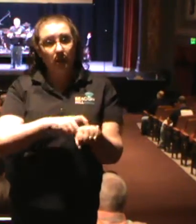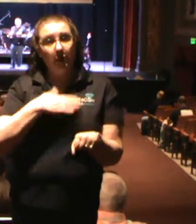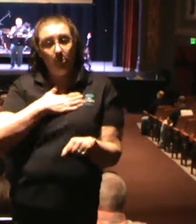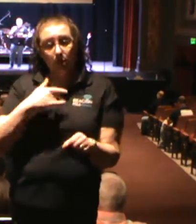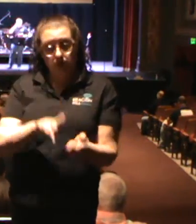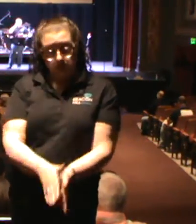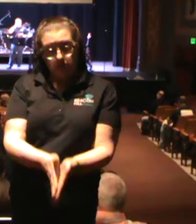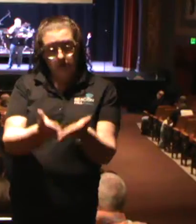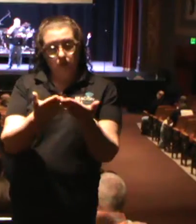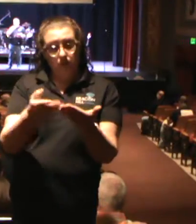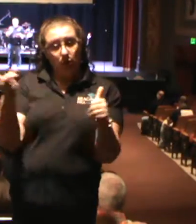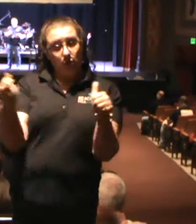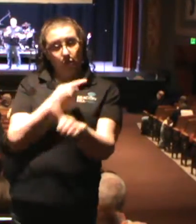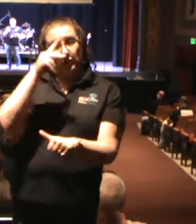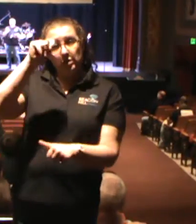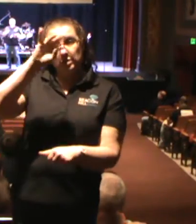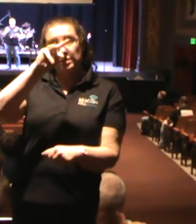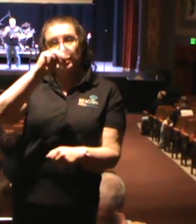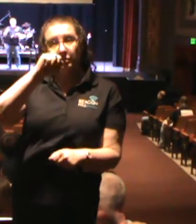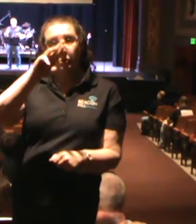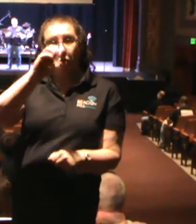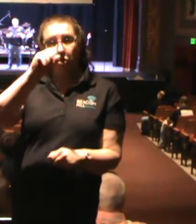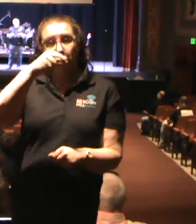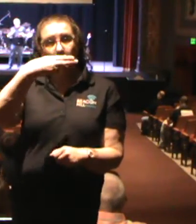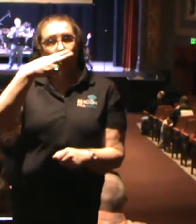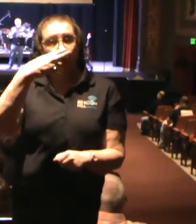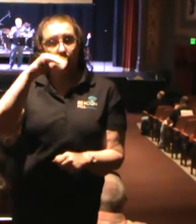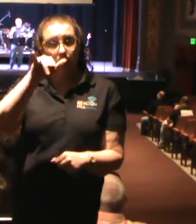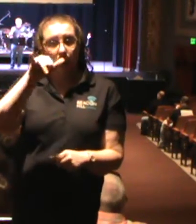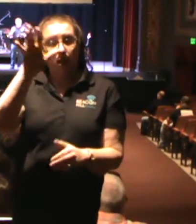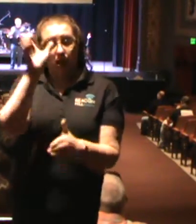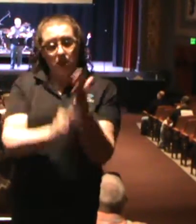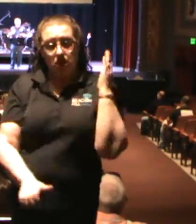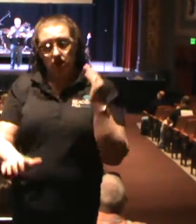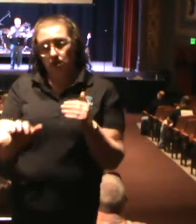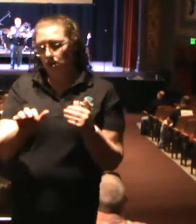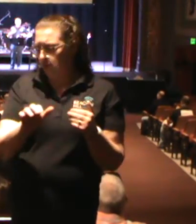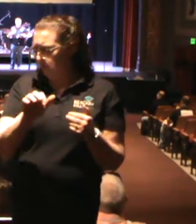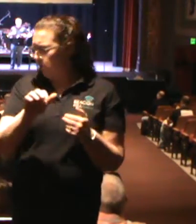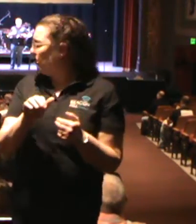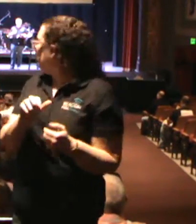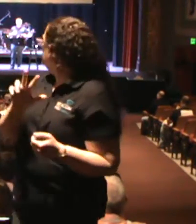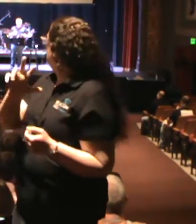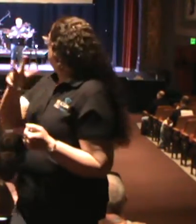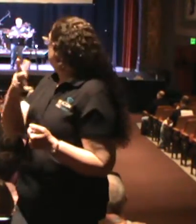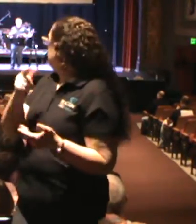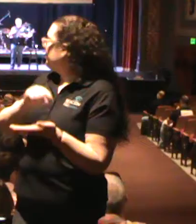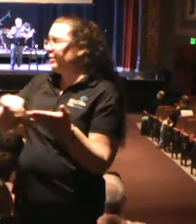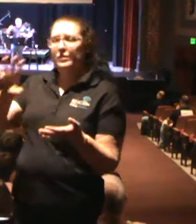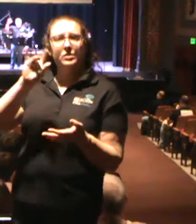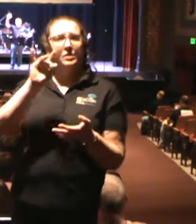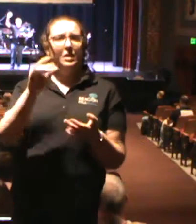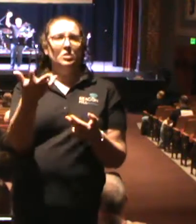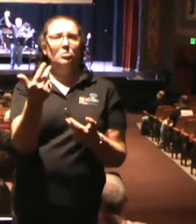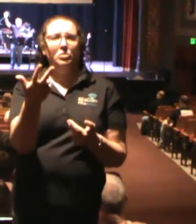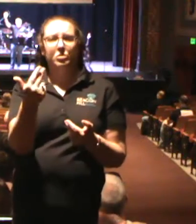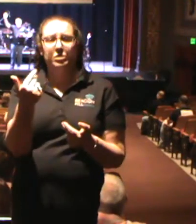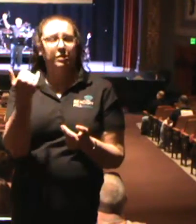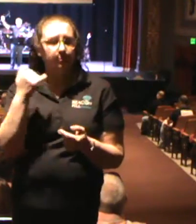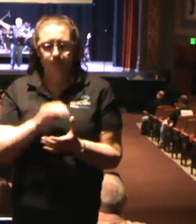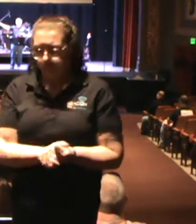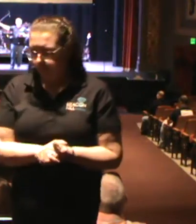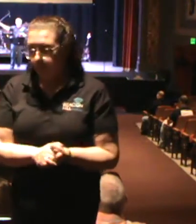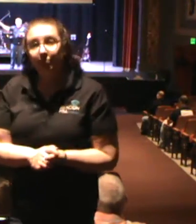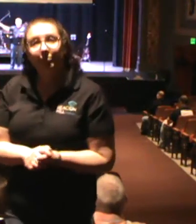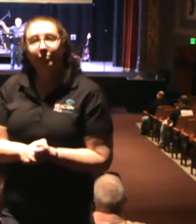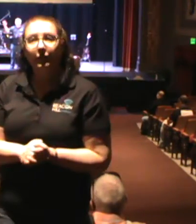Timothy, 1 Timothy 3, verses 8-13. If you don't have a copy of God's Word with you today, if you need one, just raise